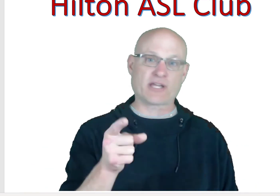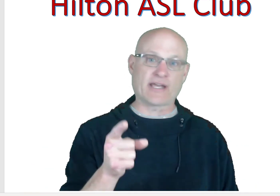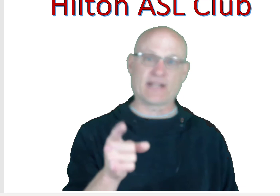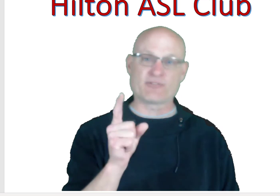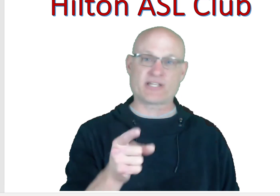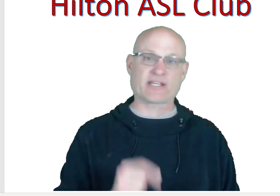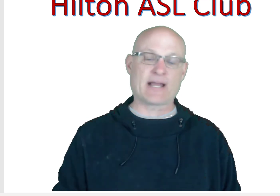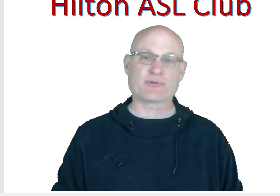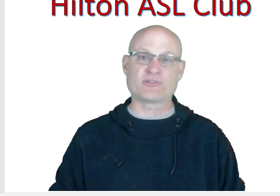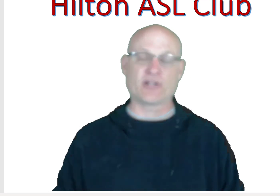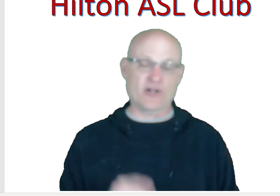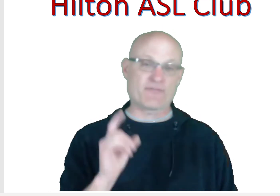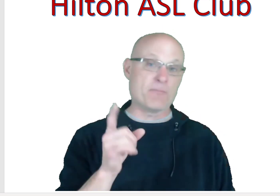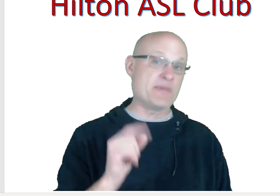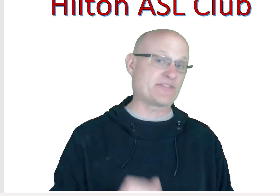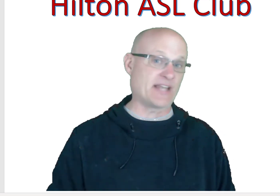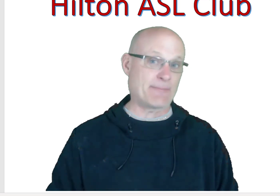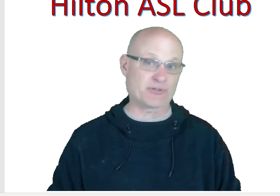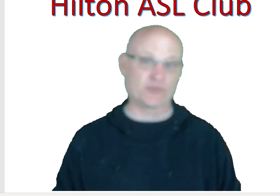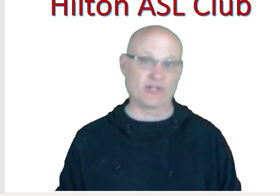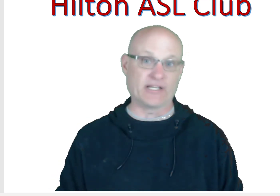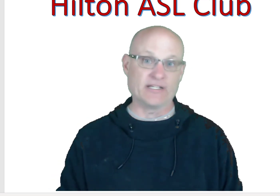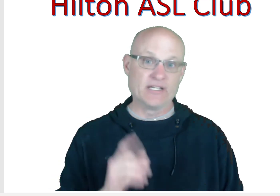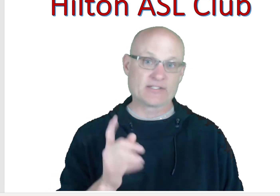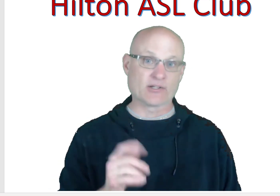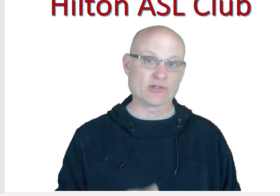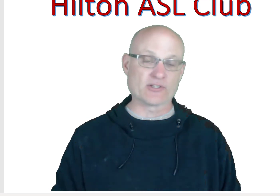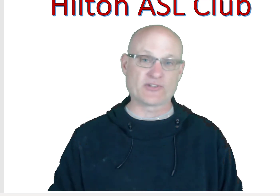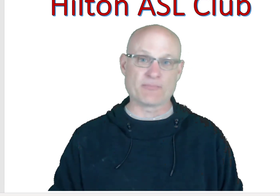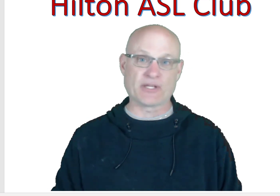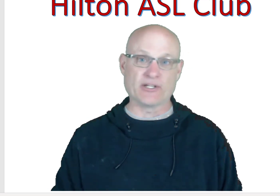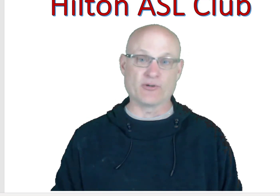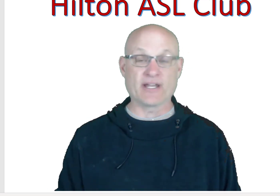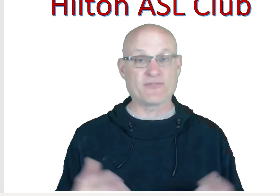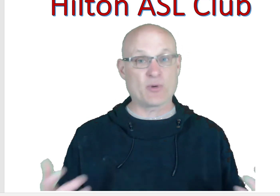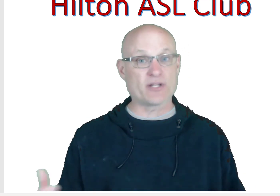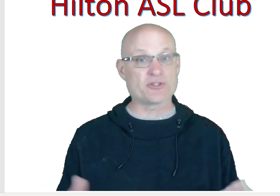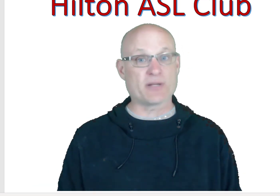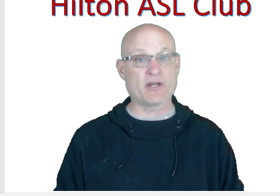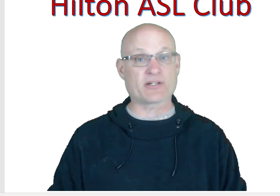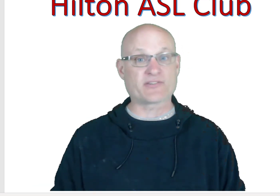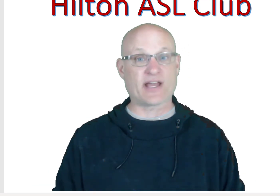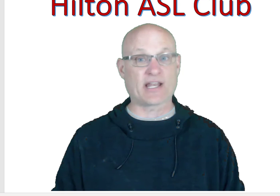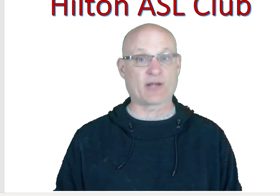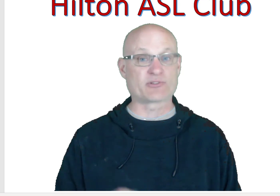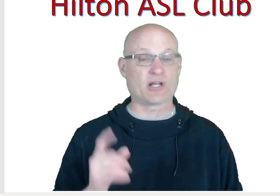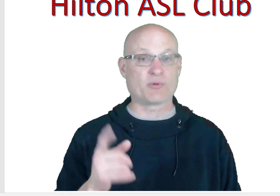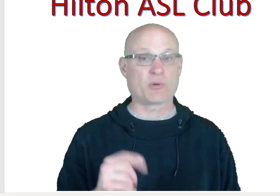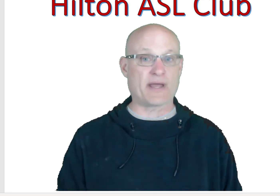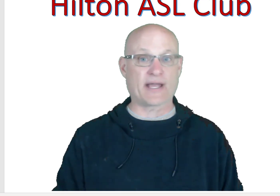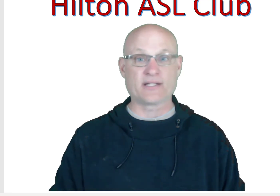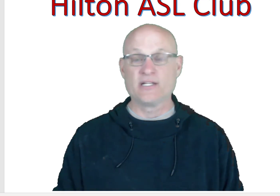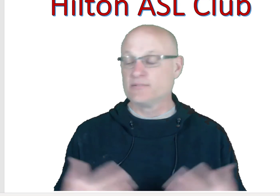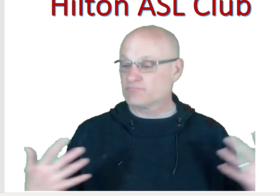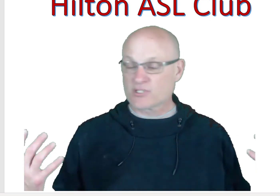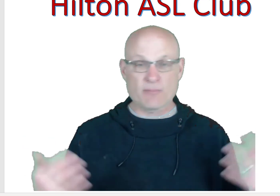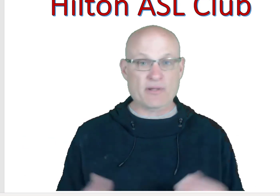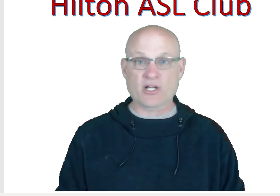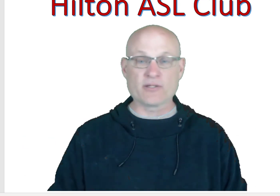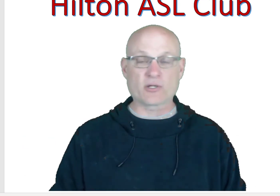okay, never take an opportunity or never miss an opportunity to learn something new. And if you want to join American Sign Language Club when we're back, come look